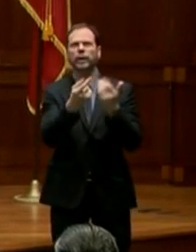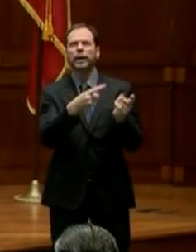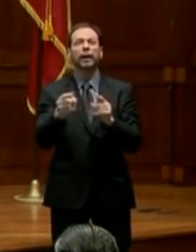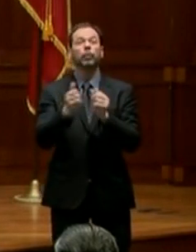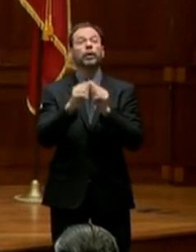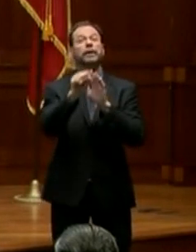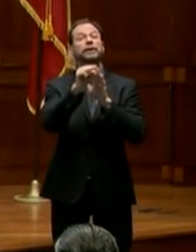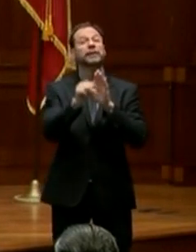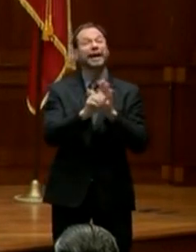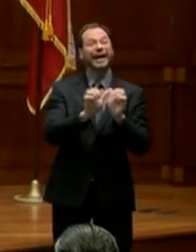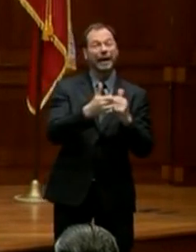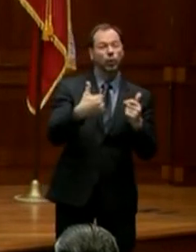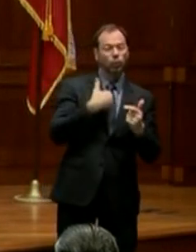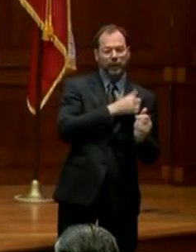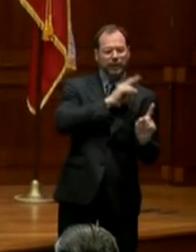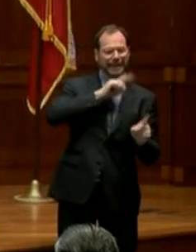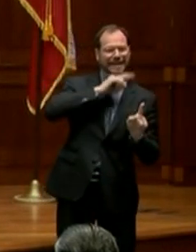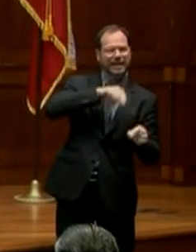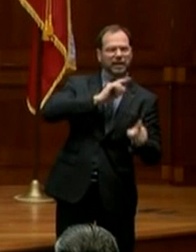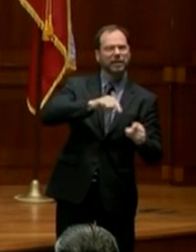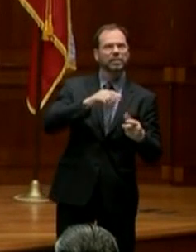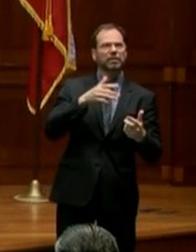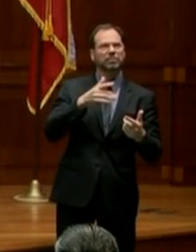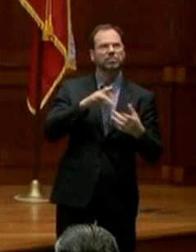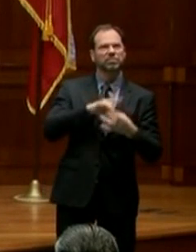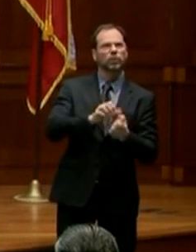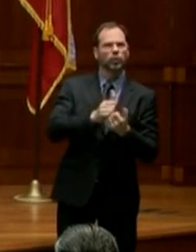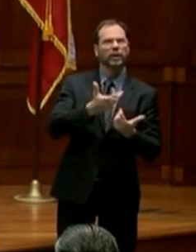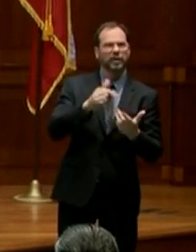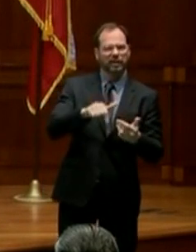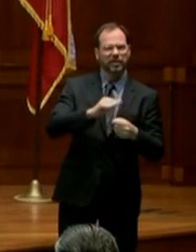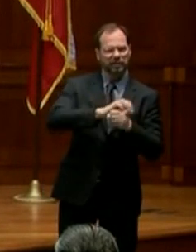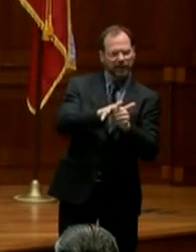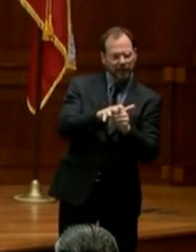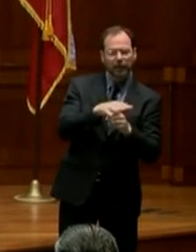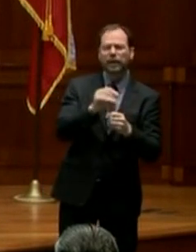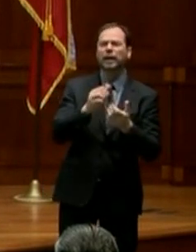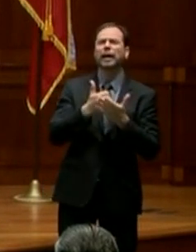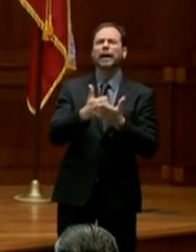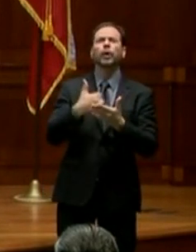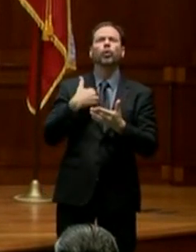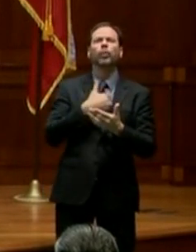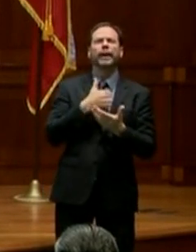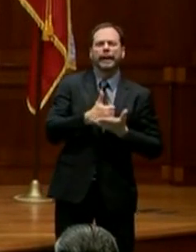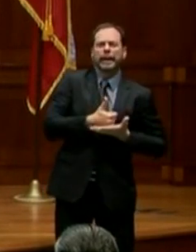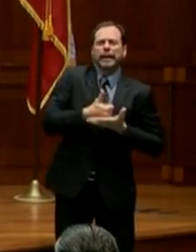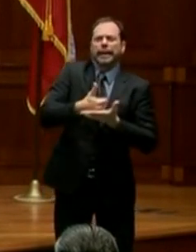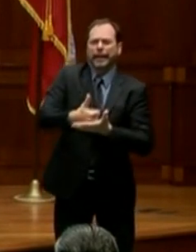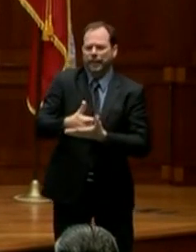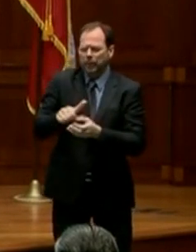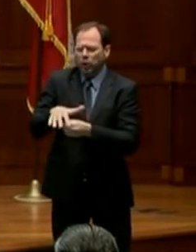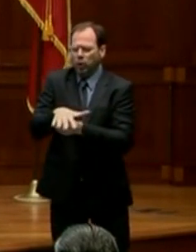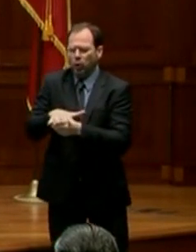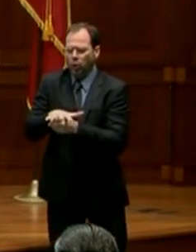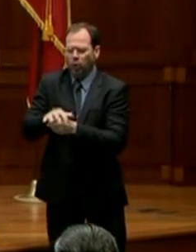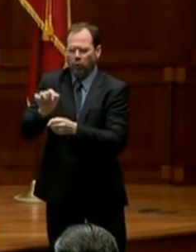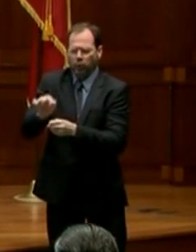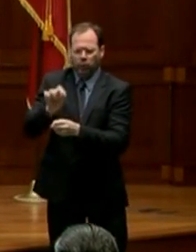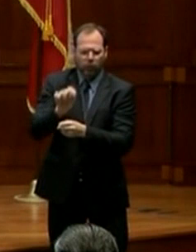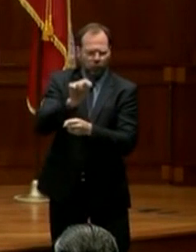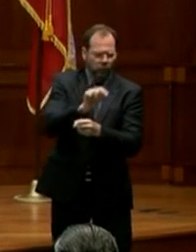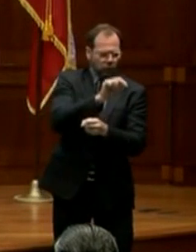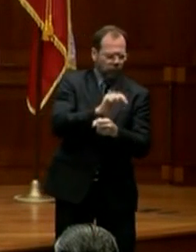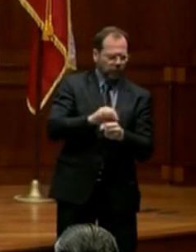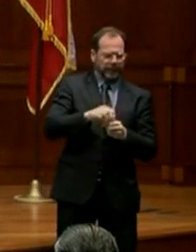the state response about the coronavirus as well as what we can do to help local officials in their response